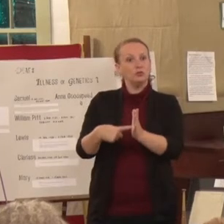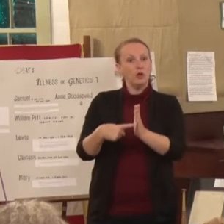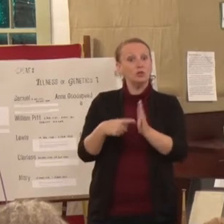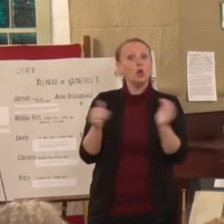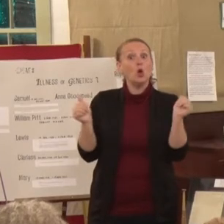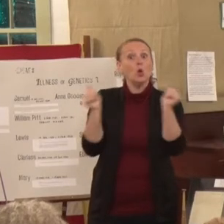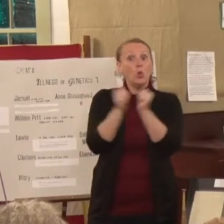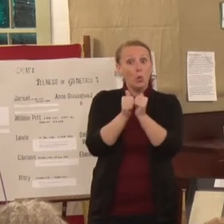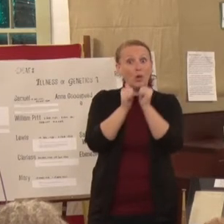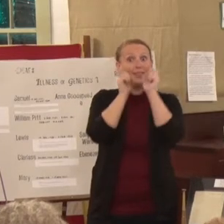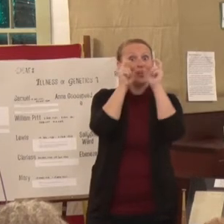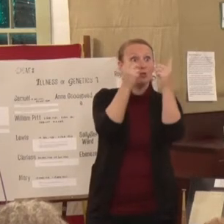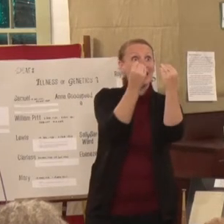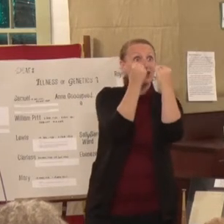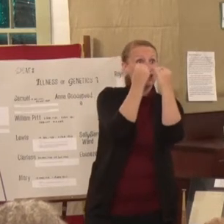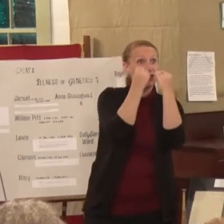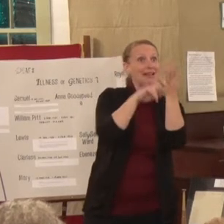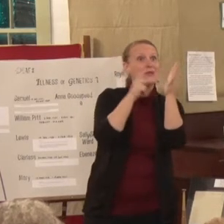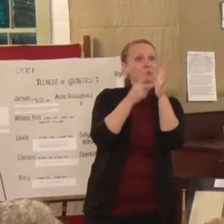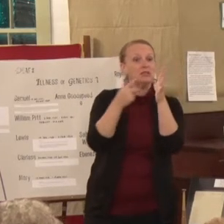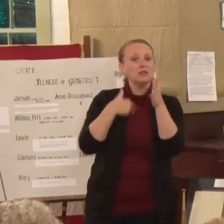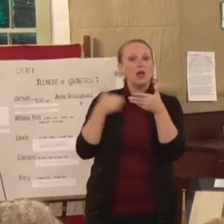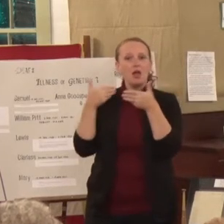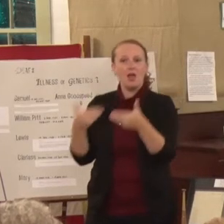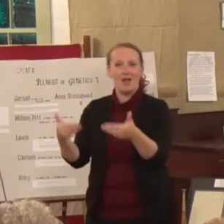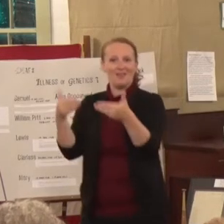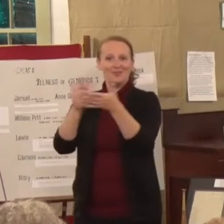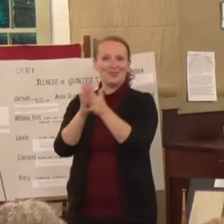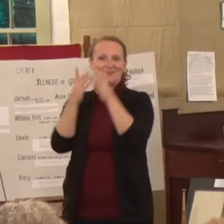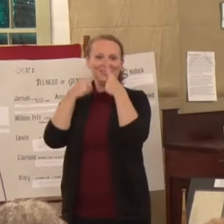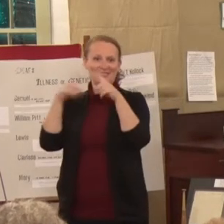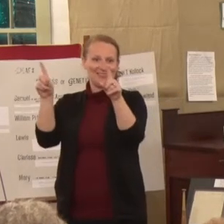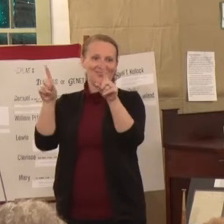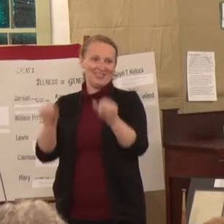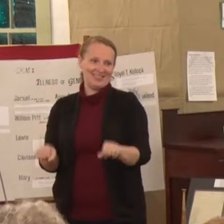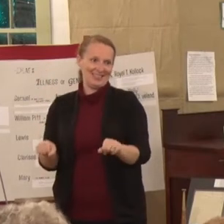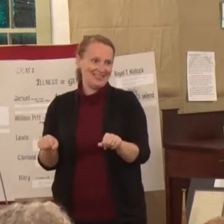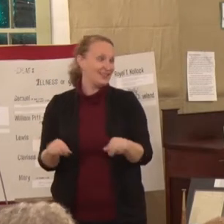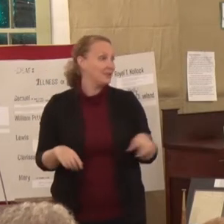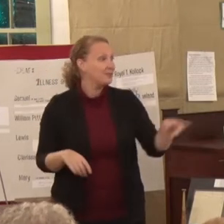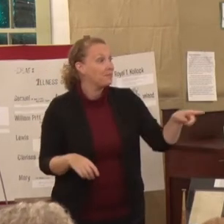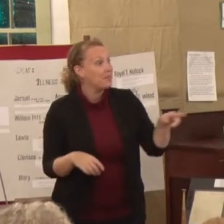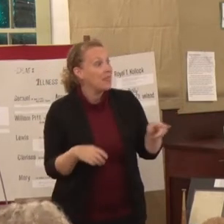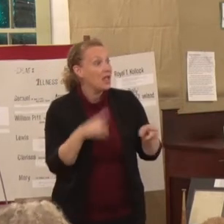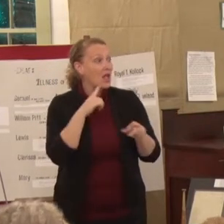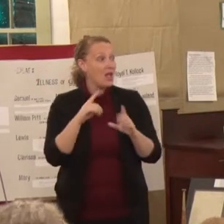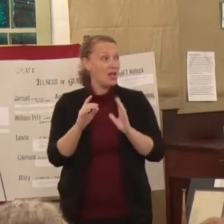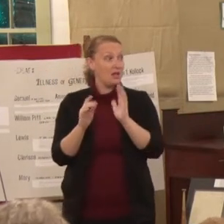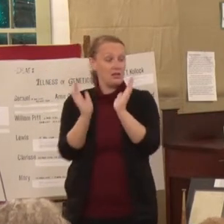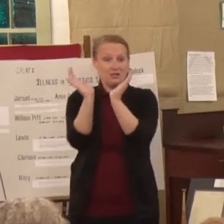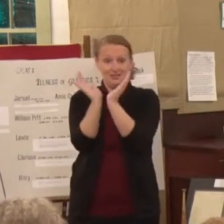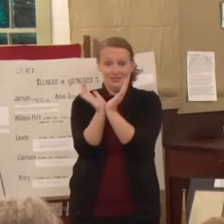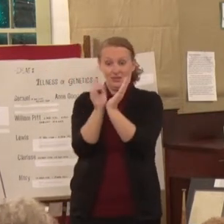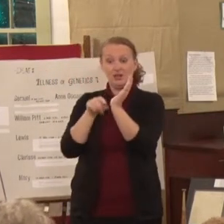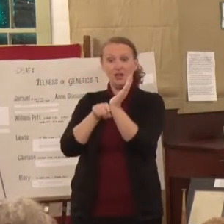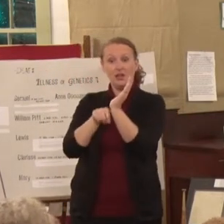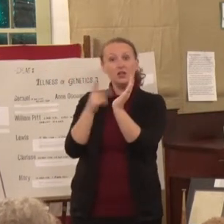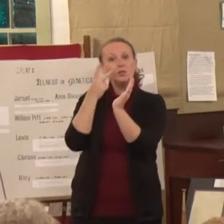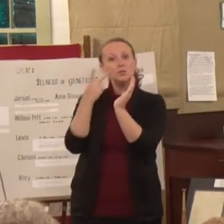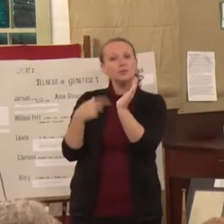be successful and have a good future. You'll also see at the very base a little pen and a